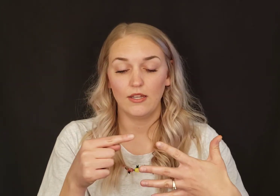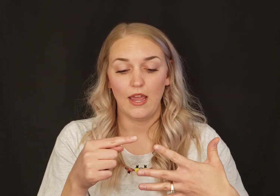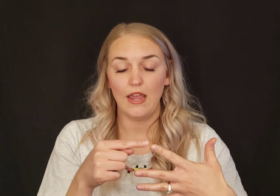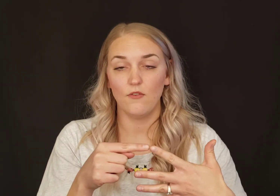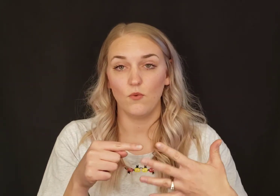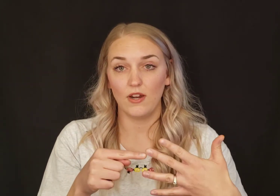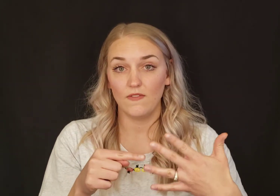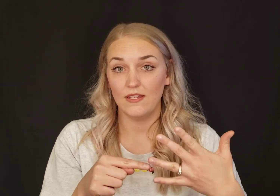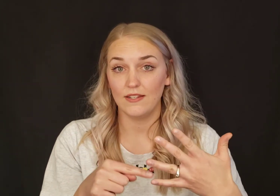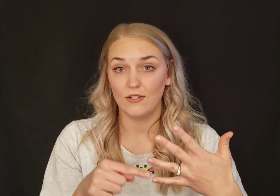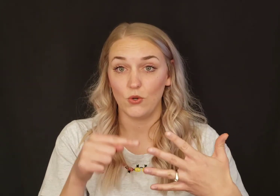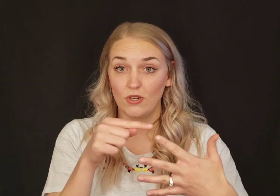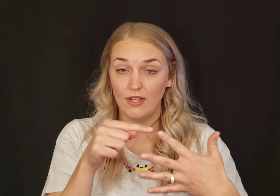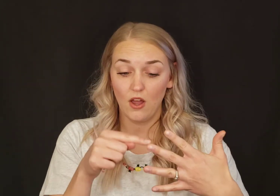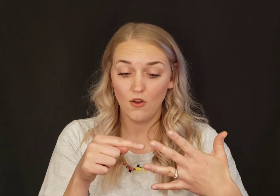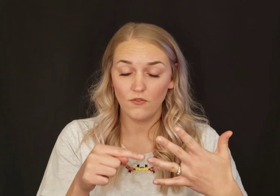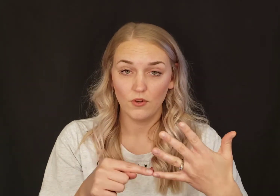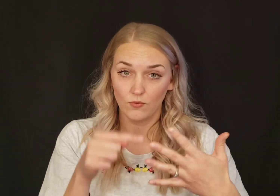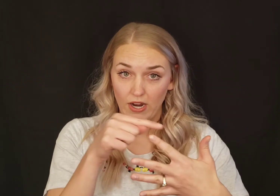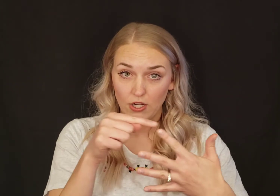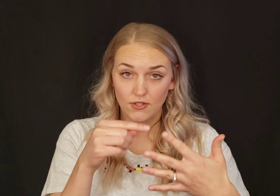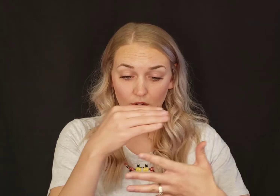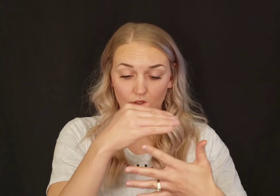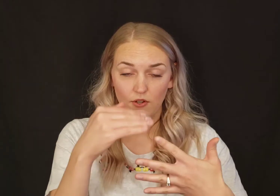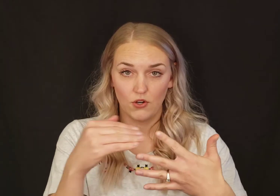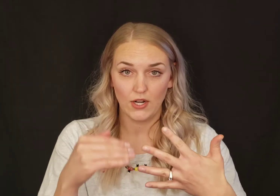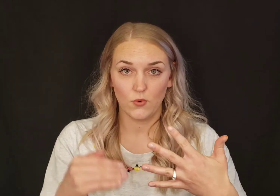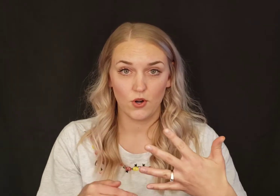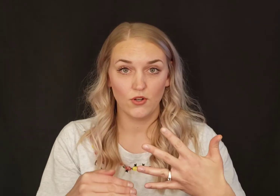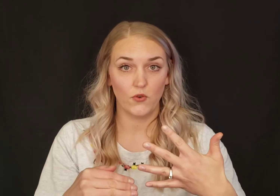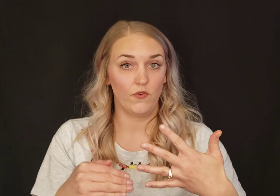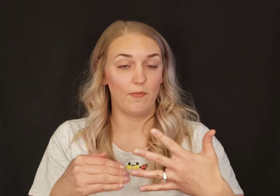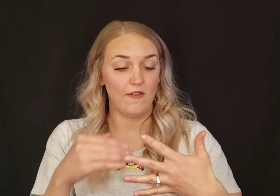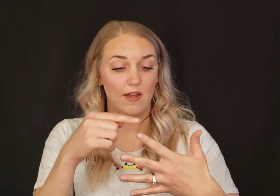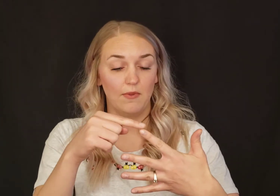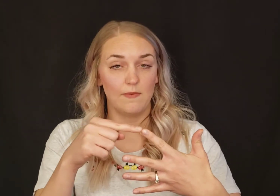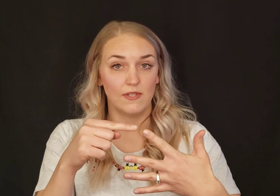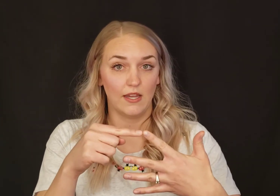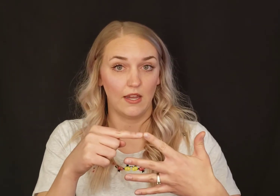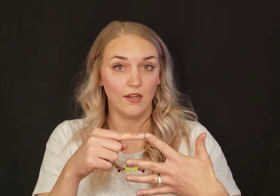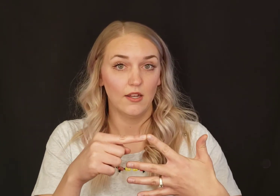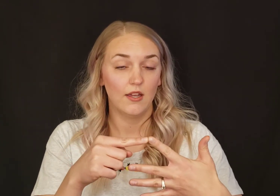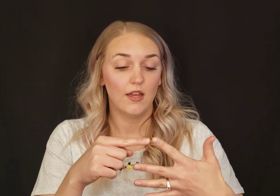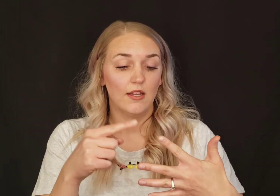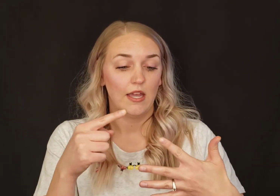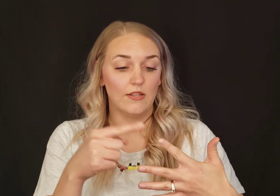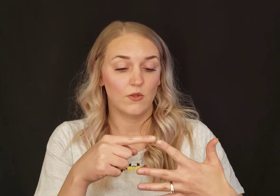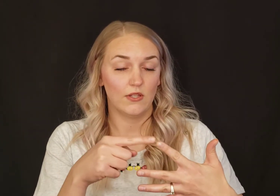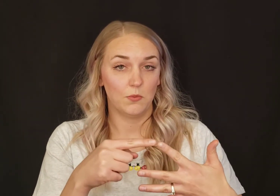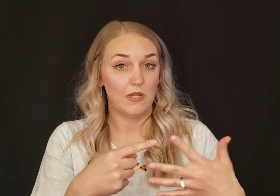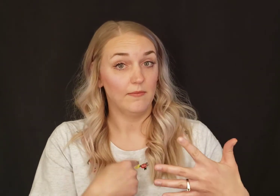Okay, if one of these is yourself, rank yourself in the correct order. So for my family, I'm the second. Okay, so this would be